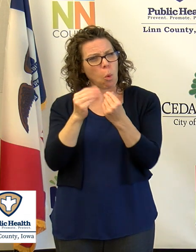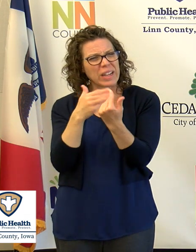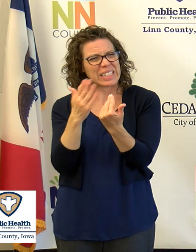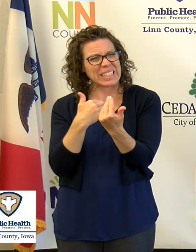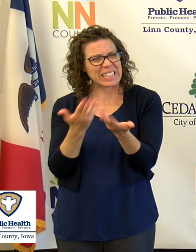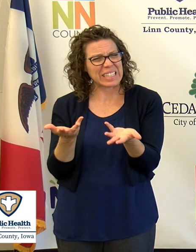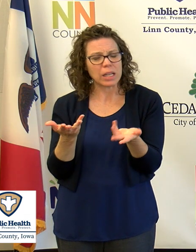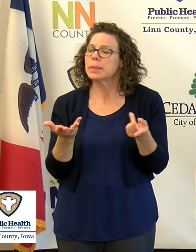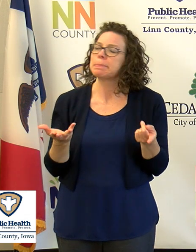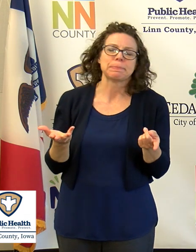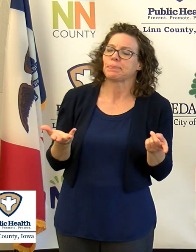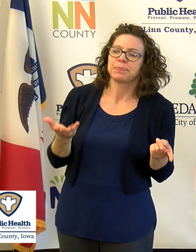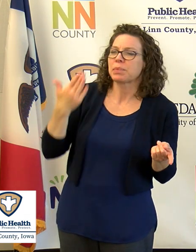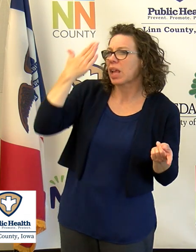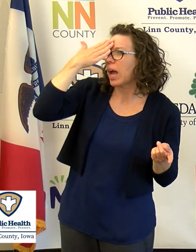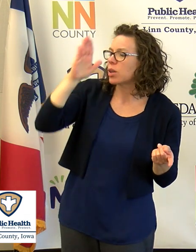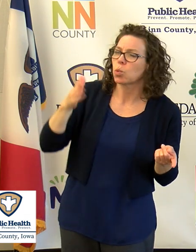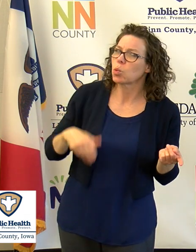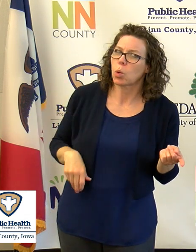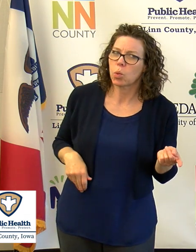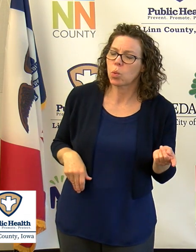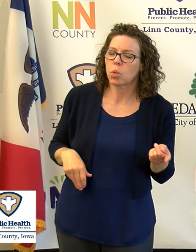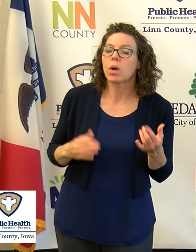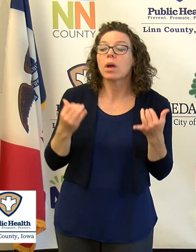probably doing are connecting some dots between